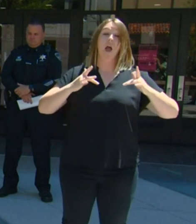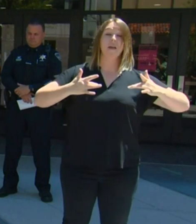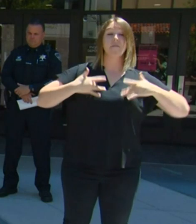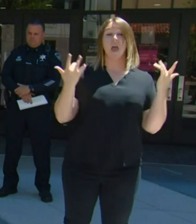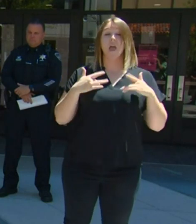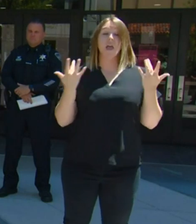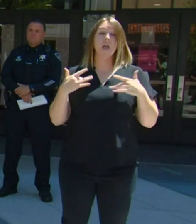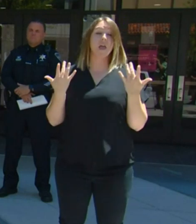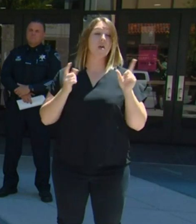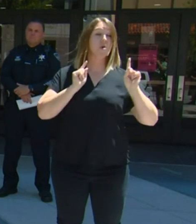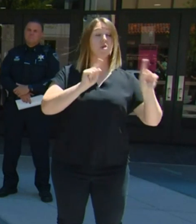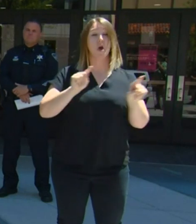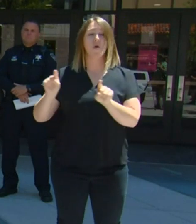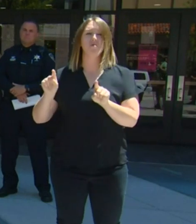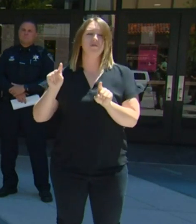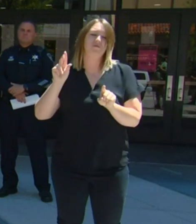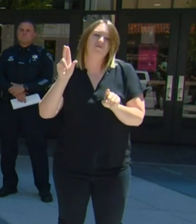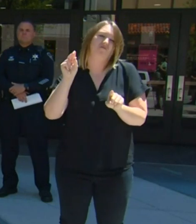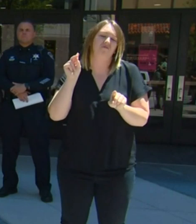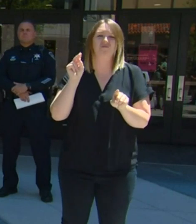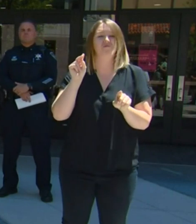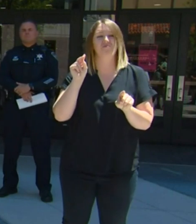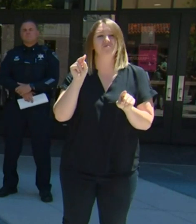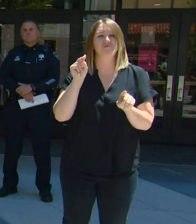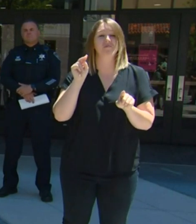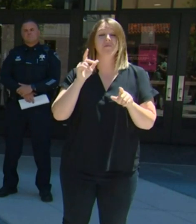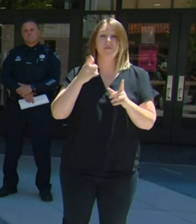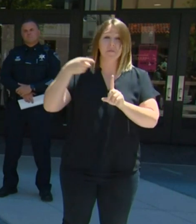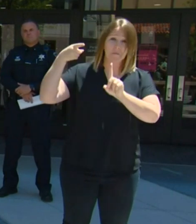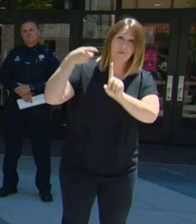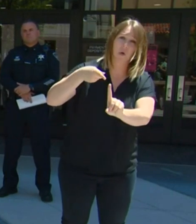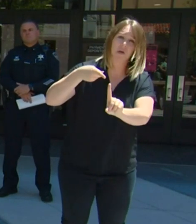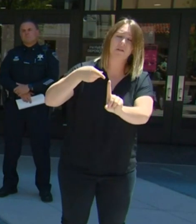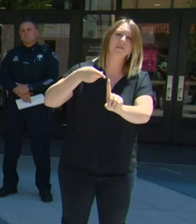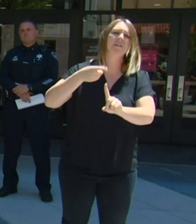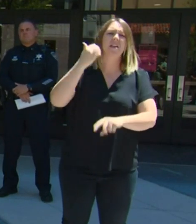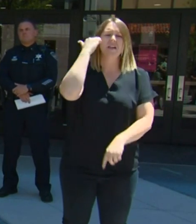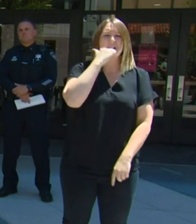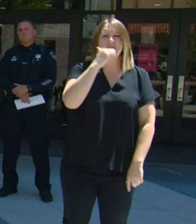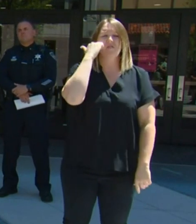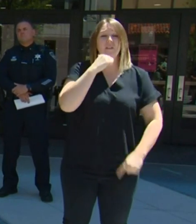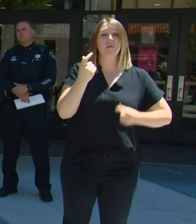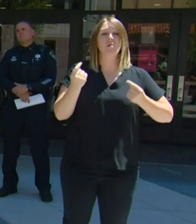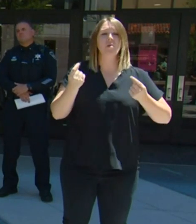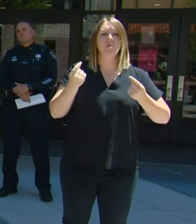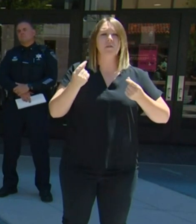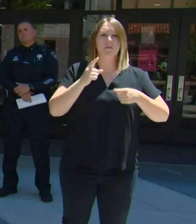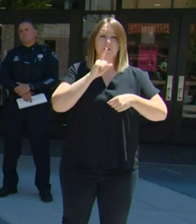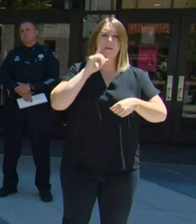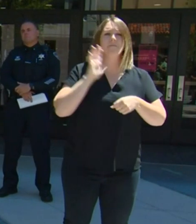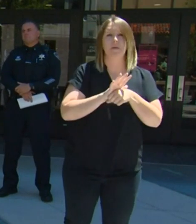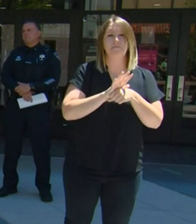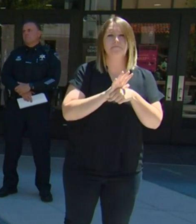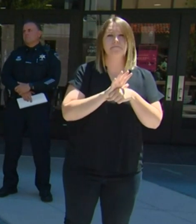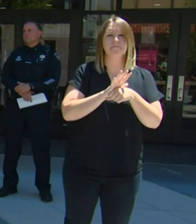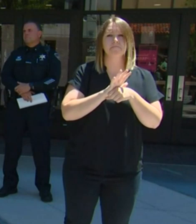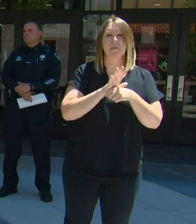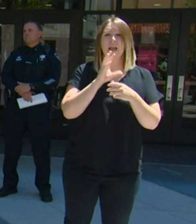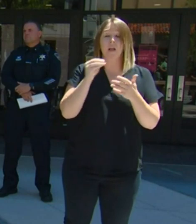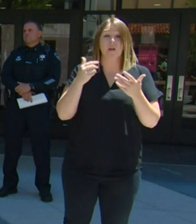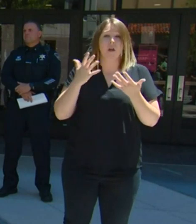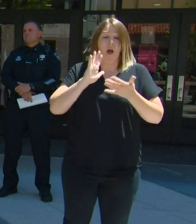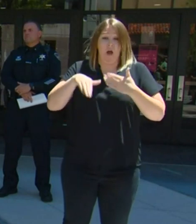It's about everyday commitment to making sure that our community is what we would like it to be. And that's Boise kind.